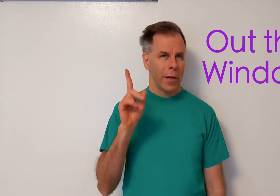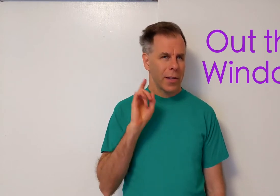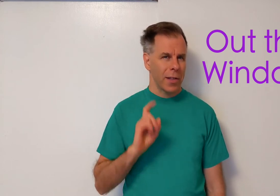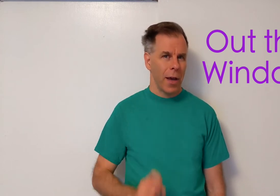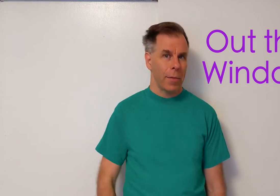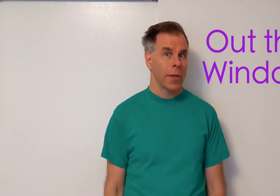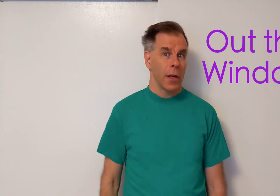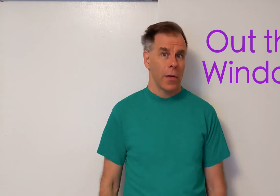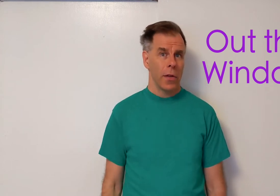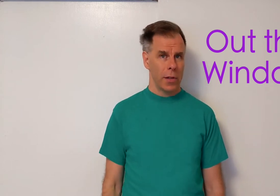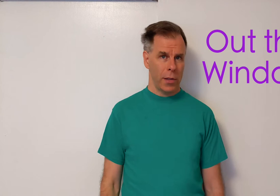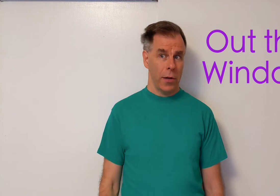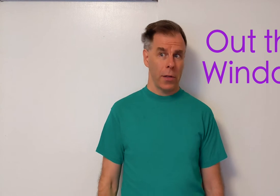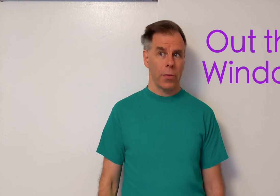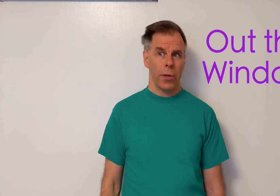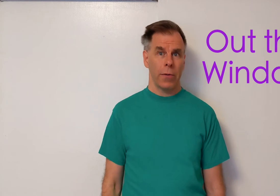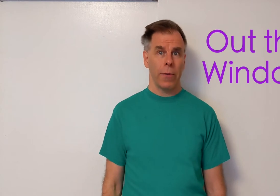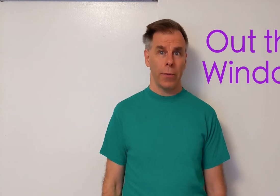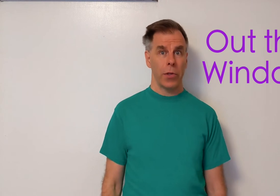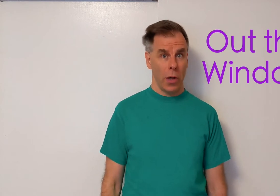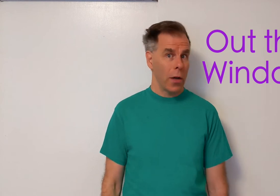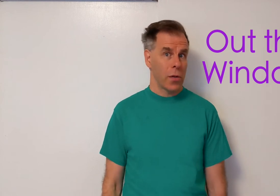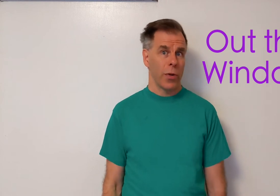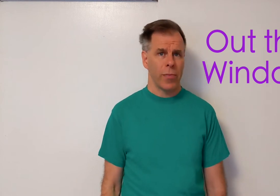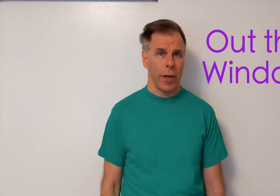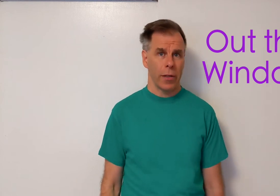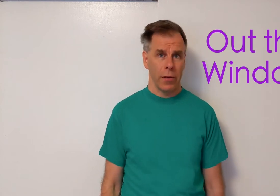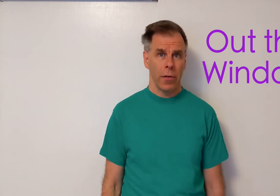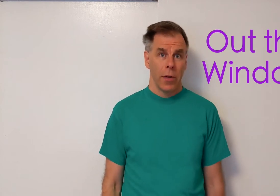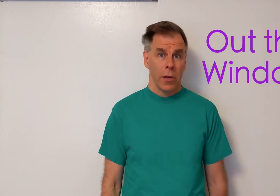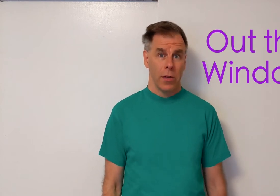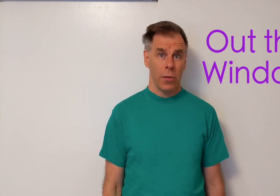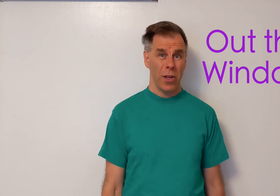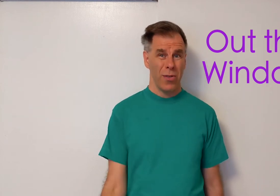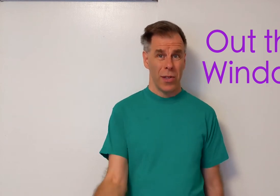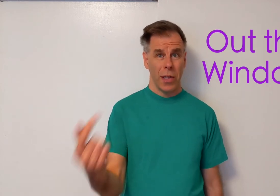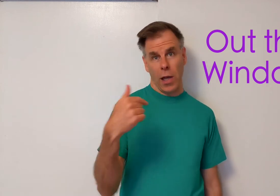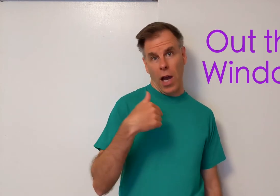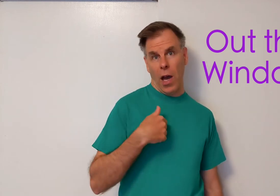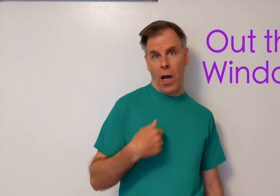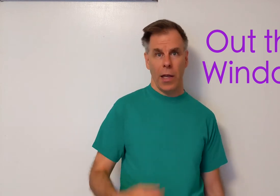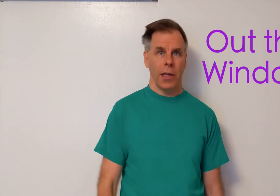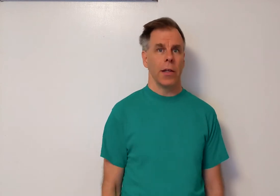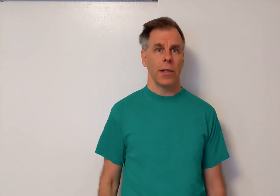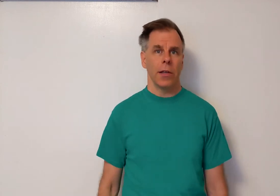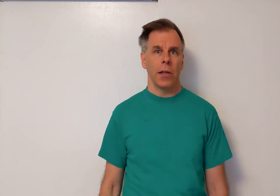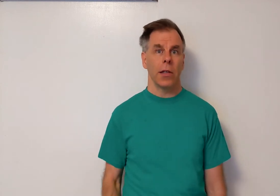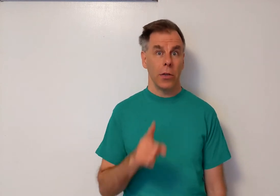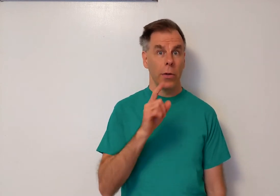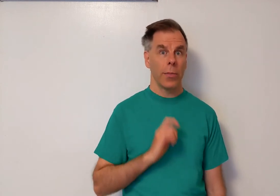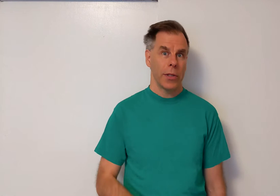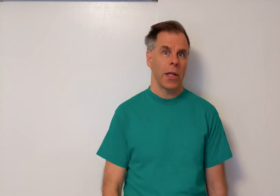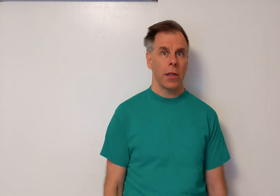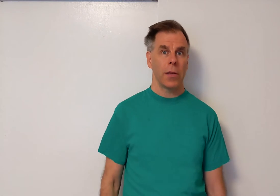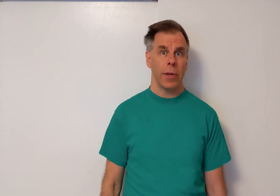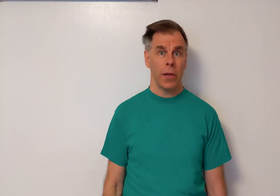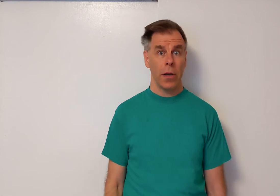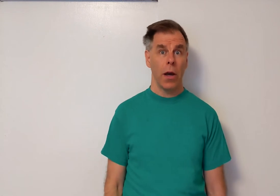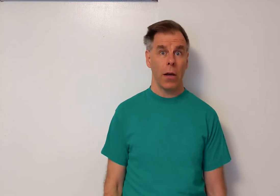Except, this song is written from the dog's perspective, so when you sing I in a song, you're pretending to be the dog.